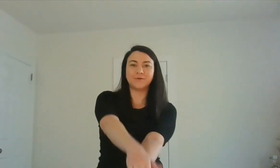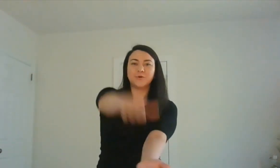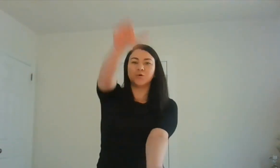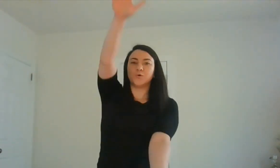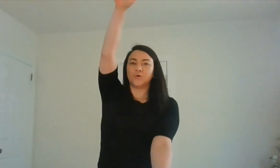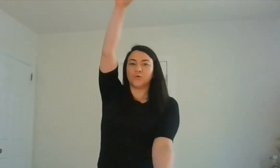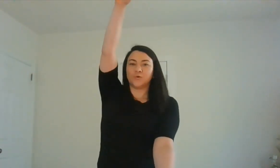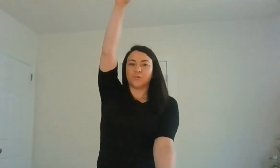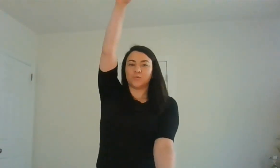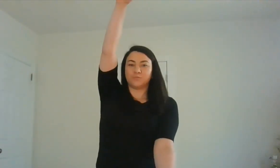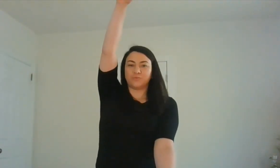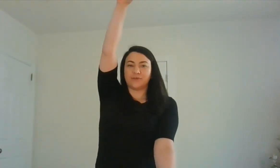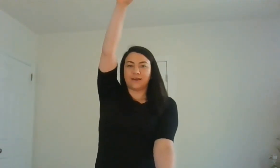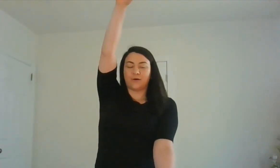breathe out.